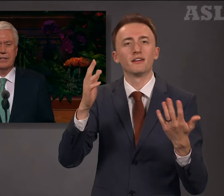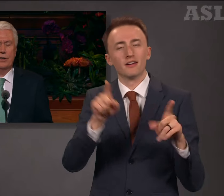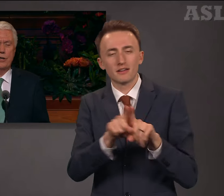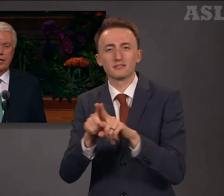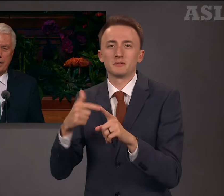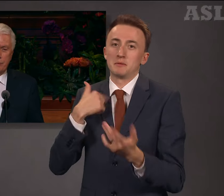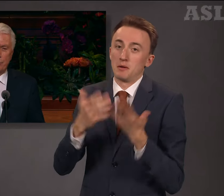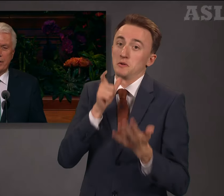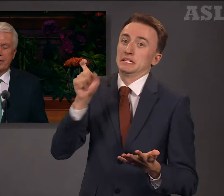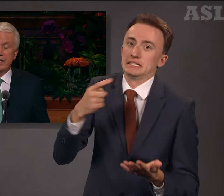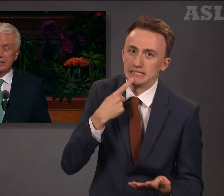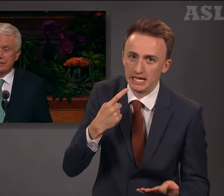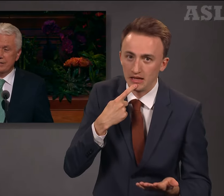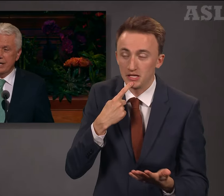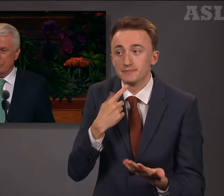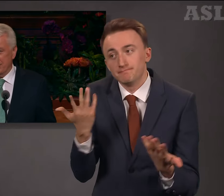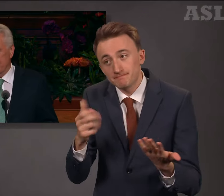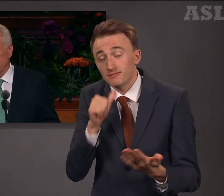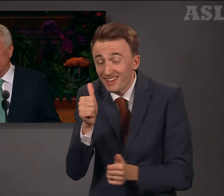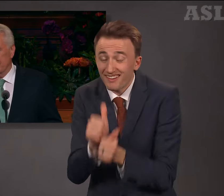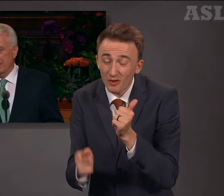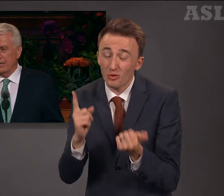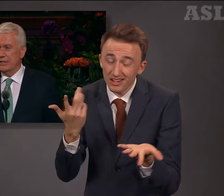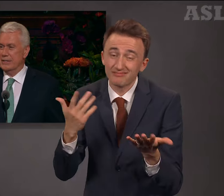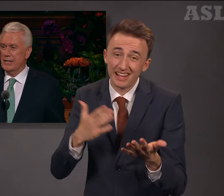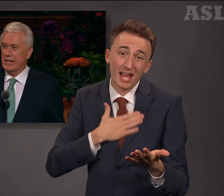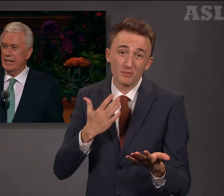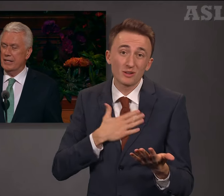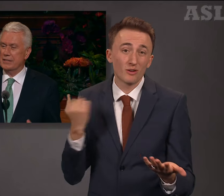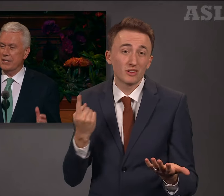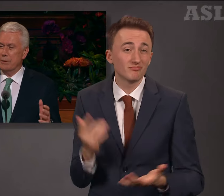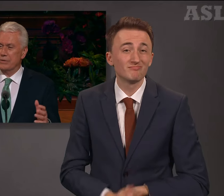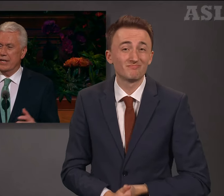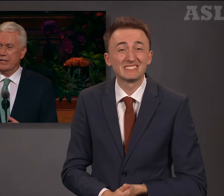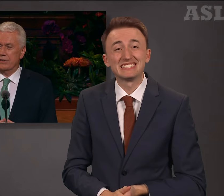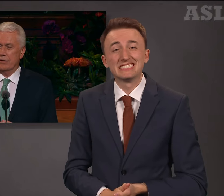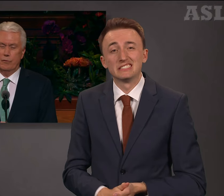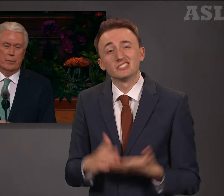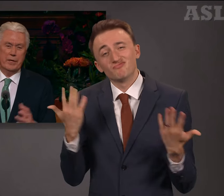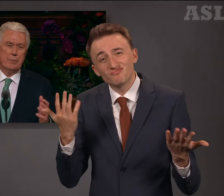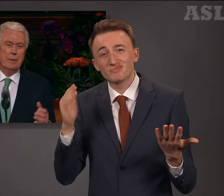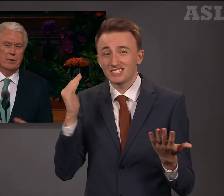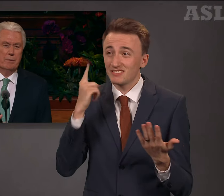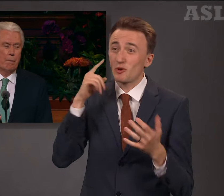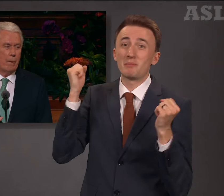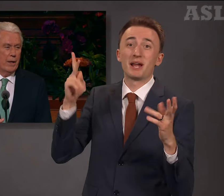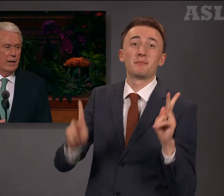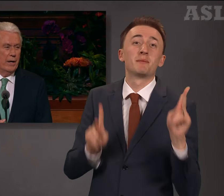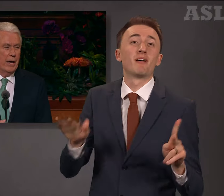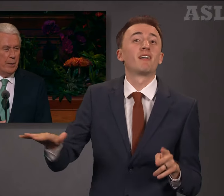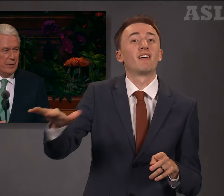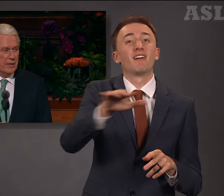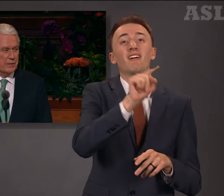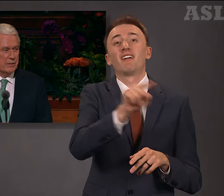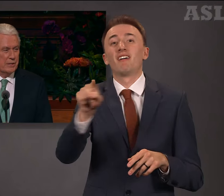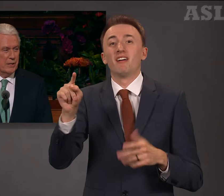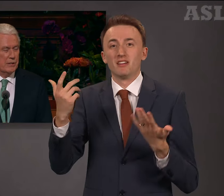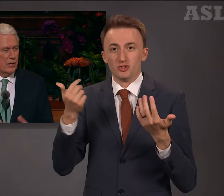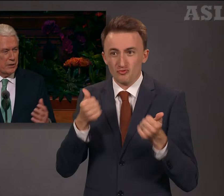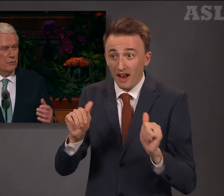not everyone is happy. Sadly, it seems that for many people, happiness is hard to